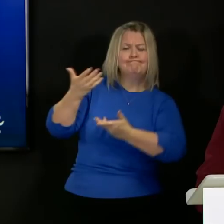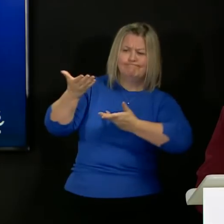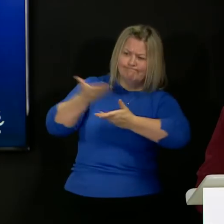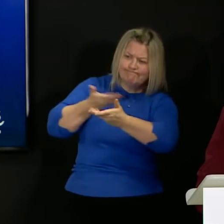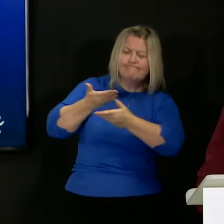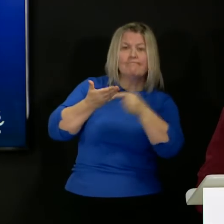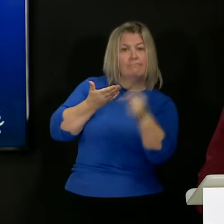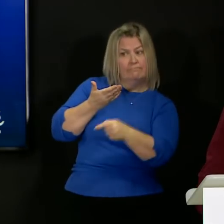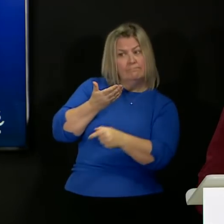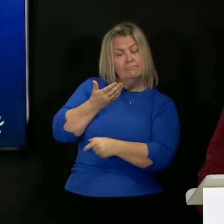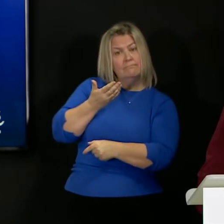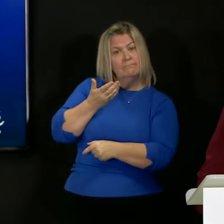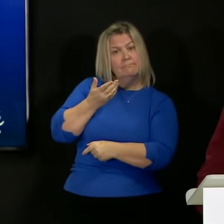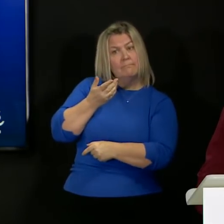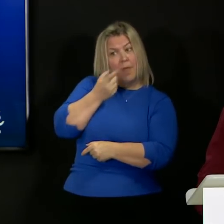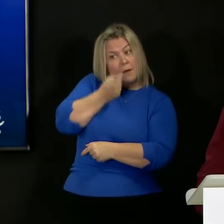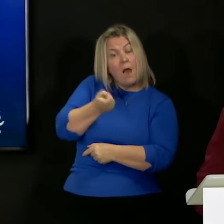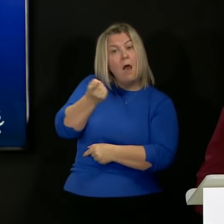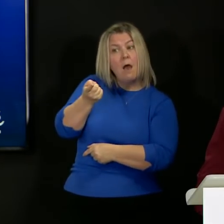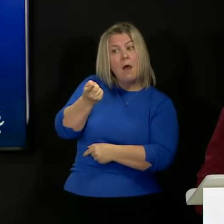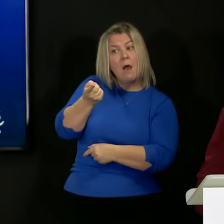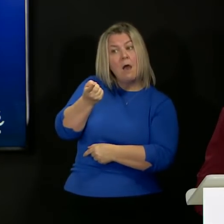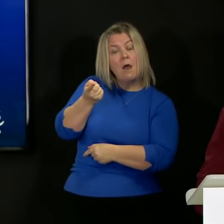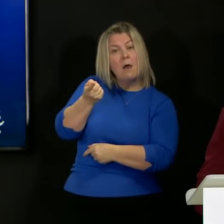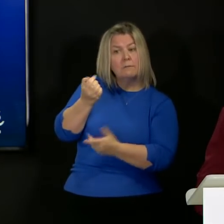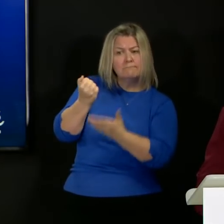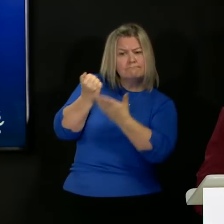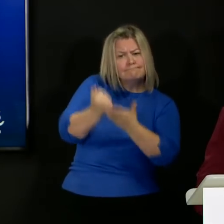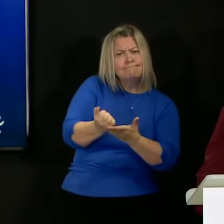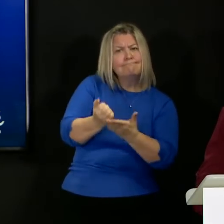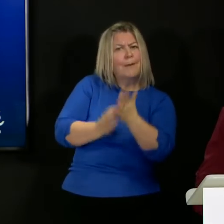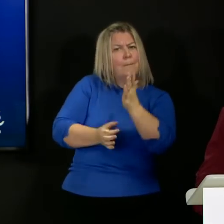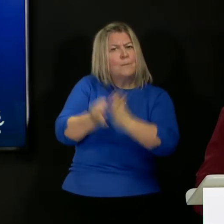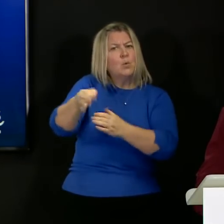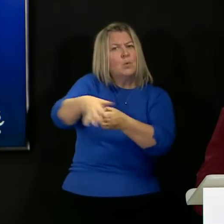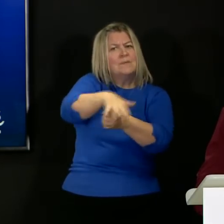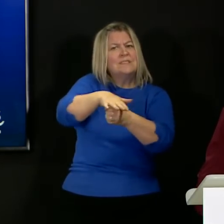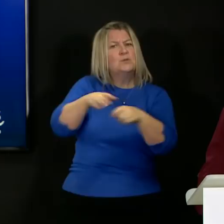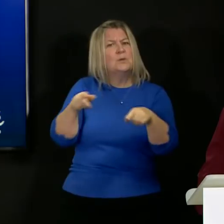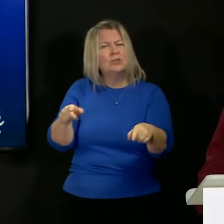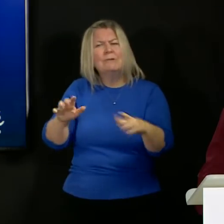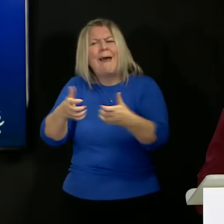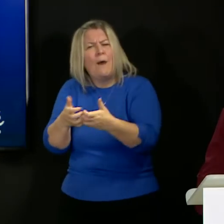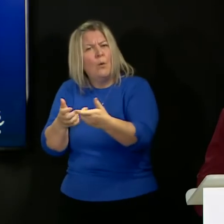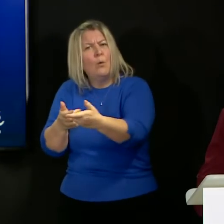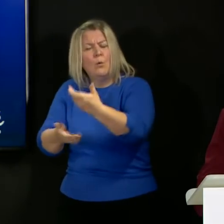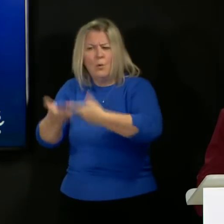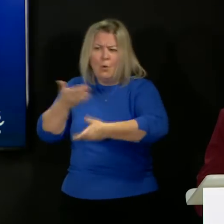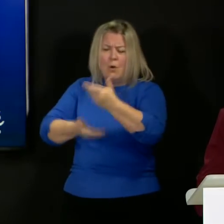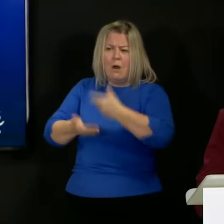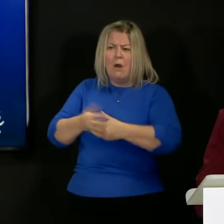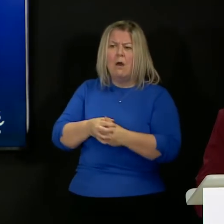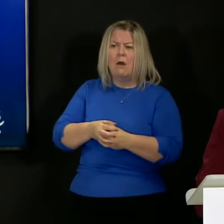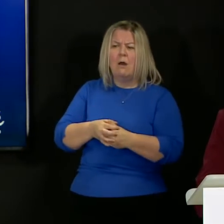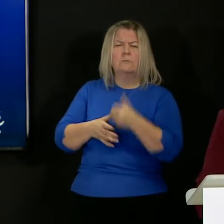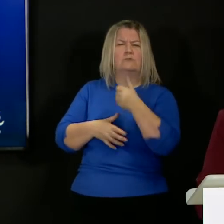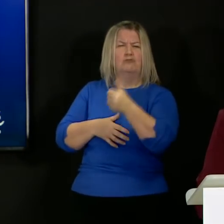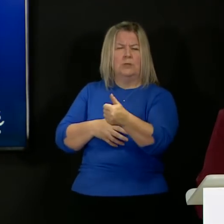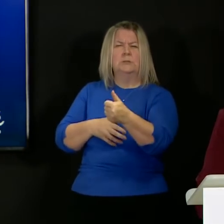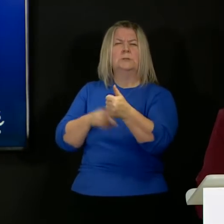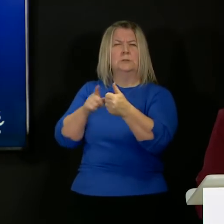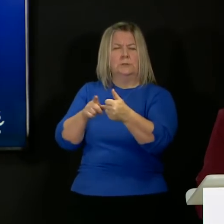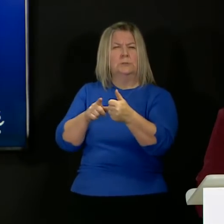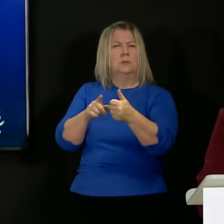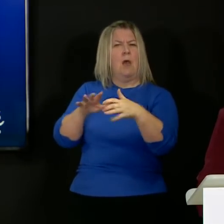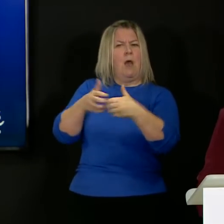you believe you can do to improve that situation and let me look at how Scottish Government can assist you in doing